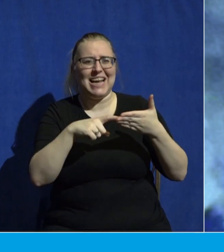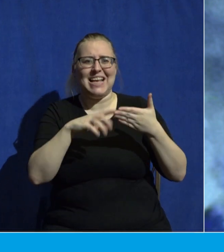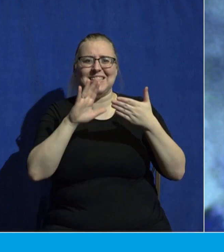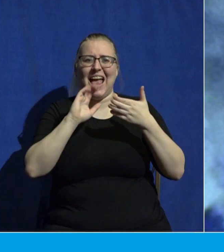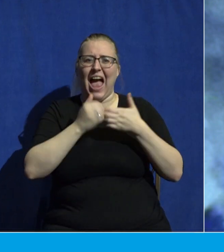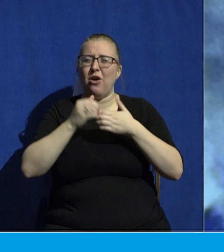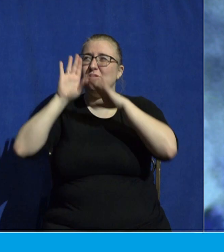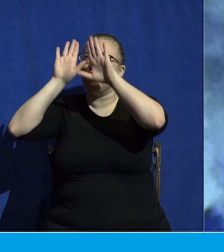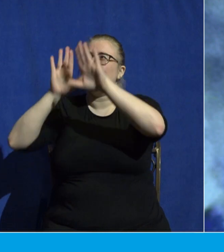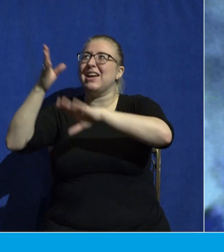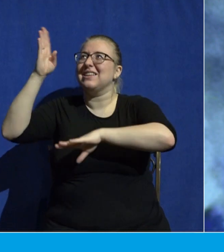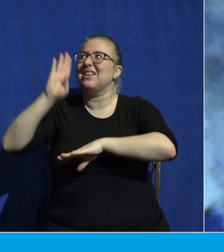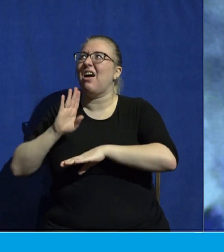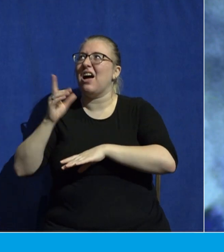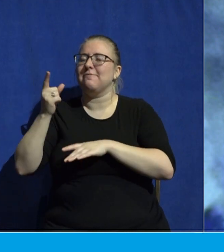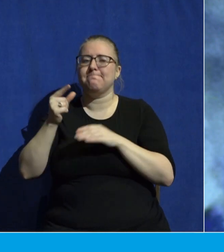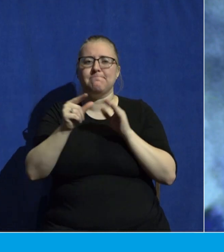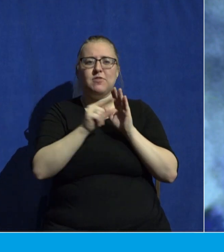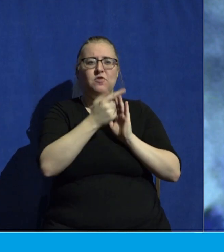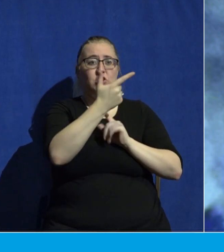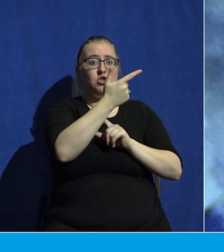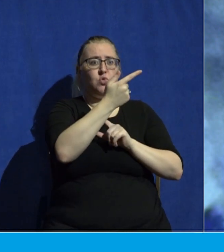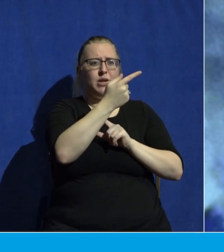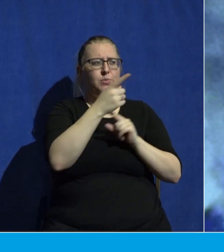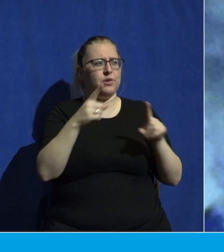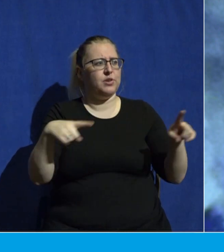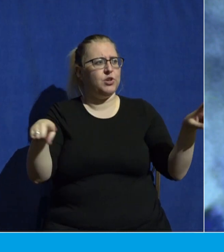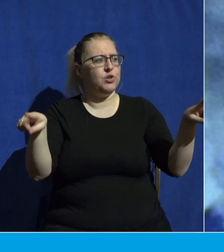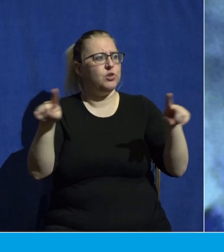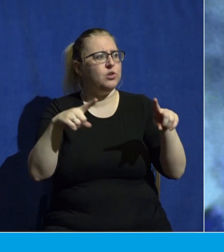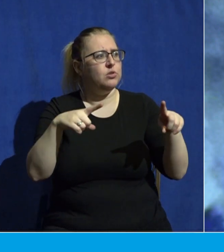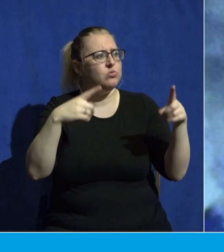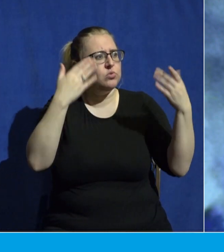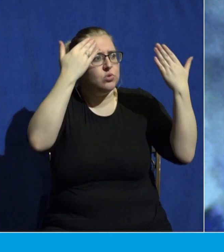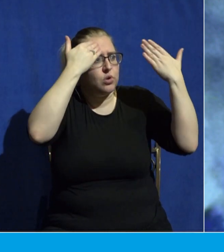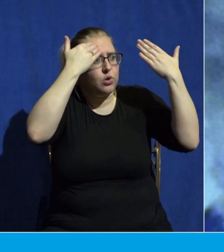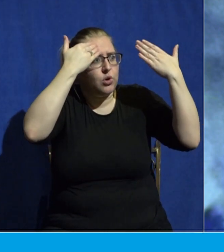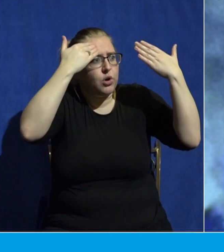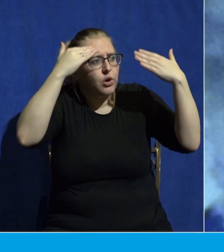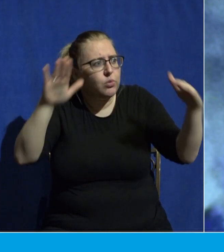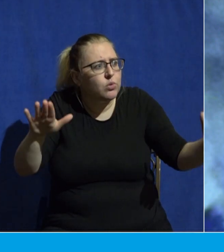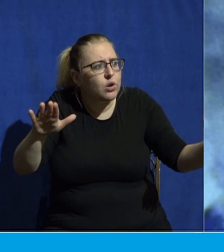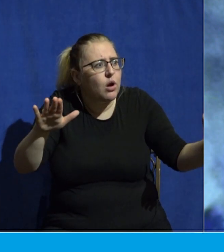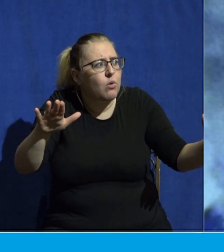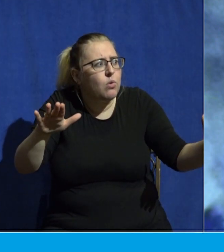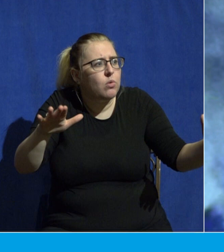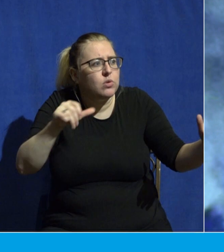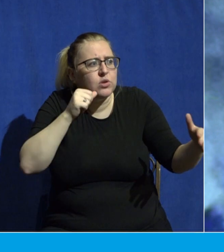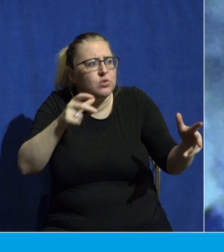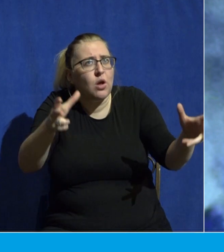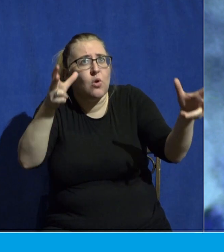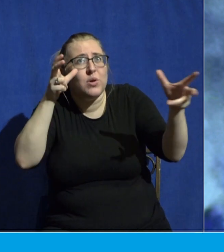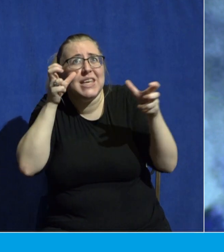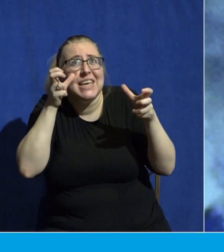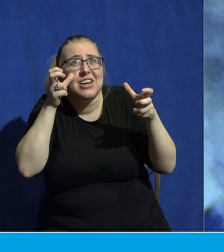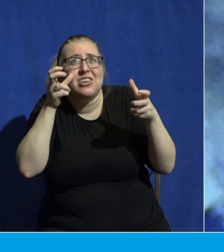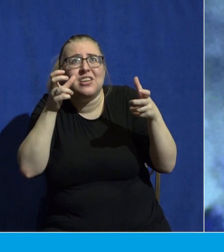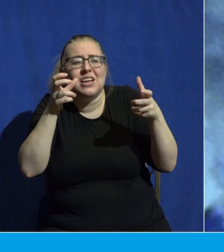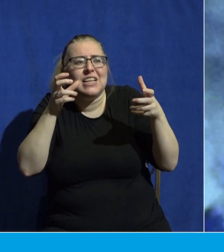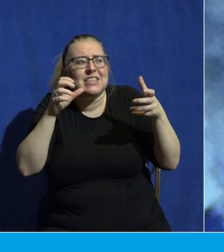Verse 21 says, Do you not know? Do you not hear? Has it not been told from